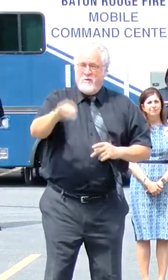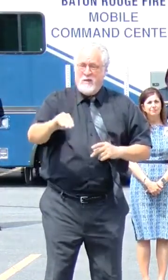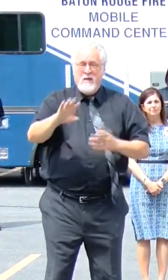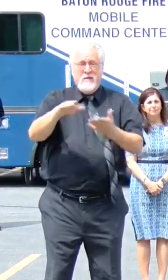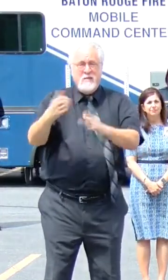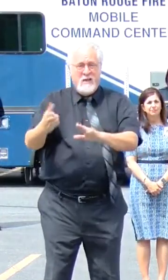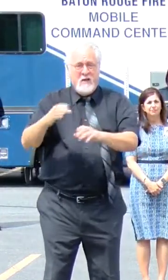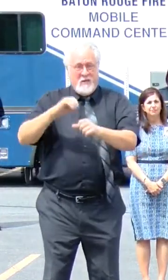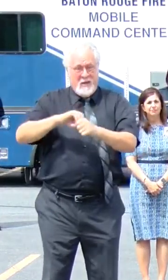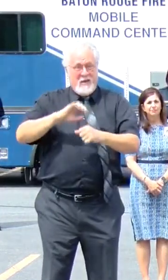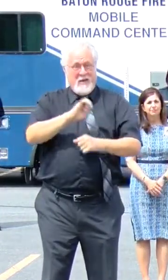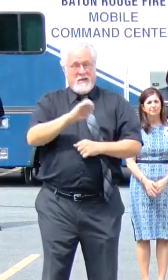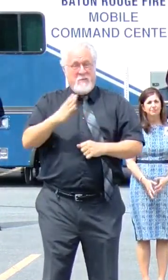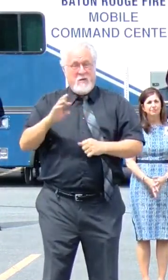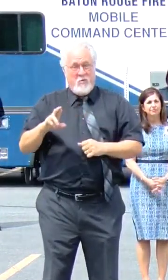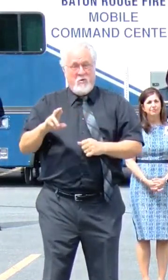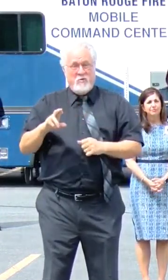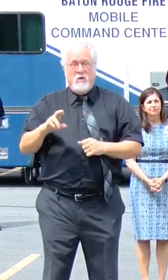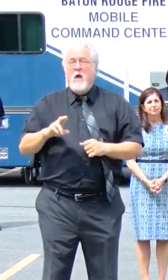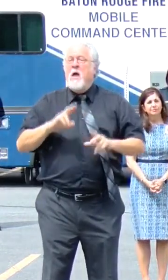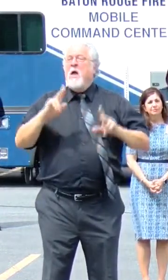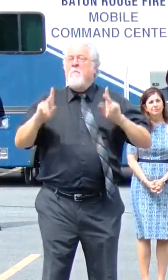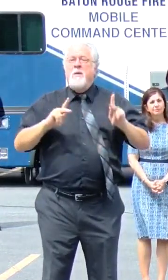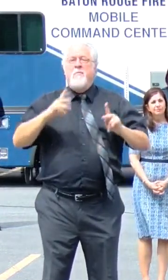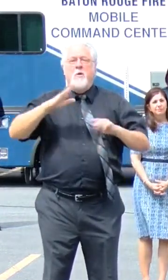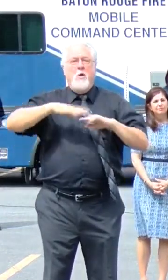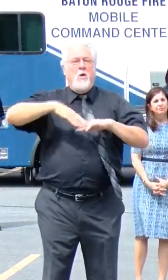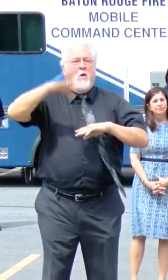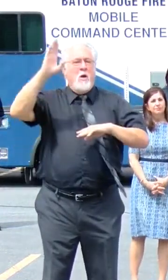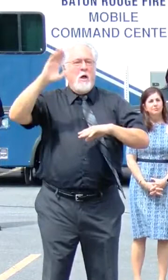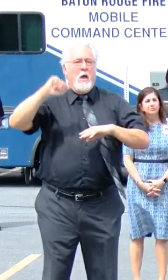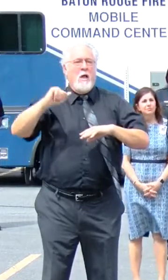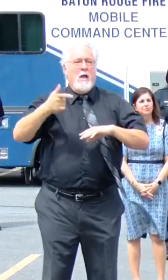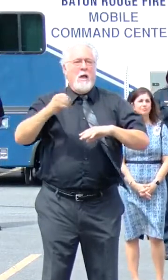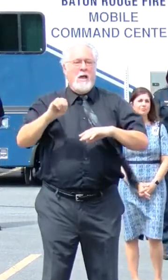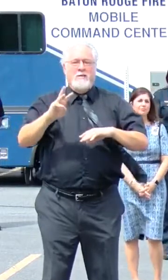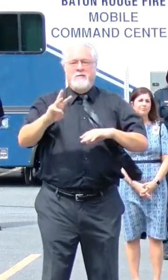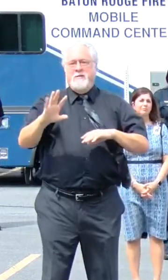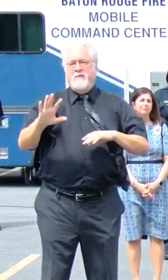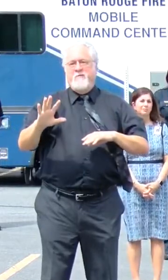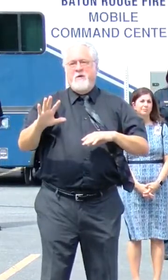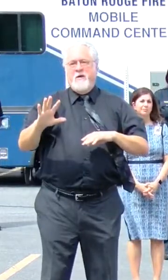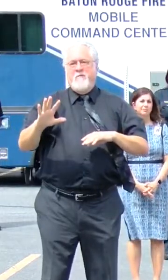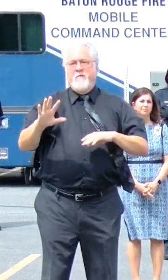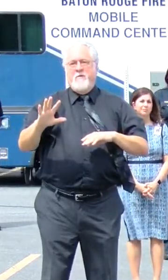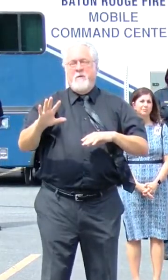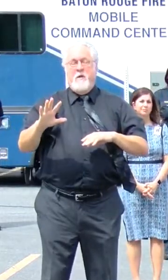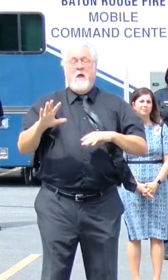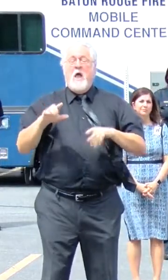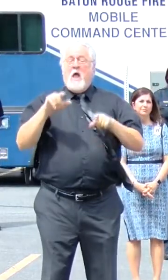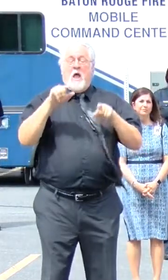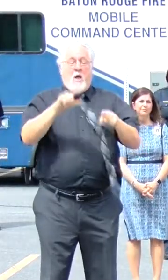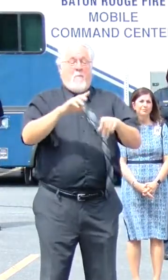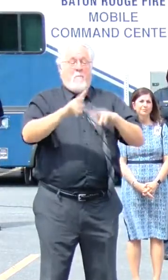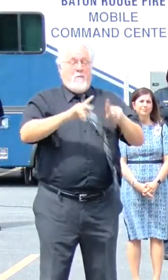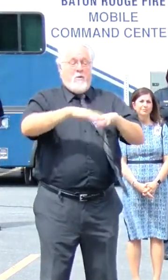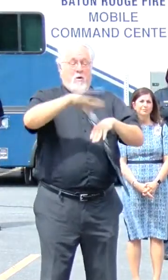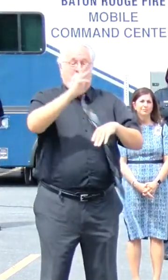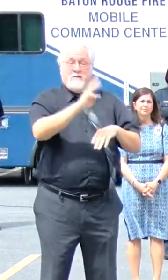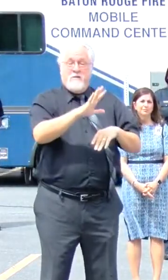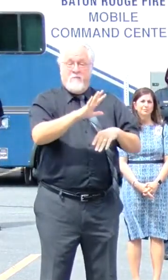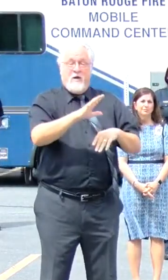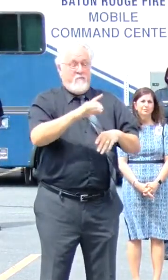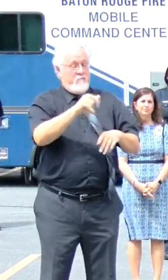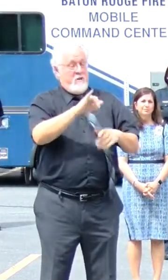deaths in our parish are people over the age of 65, while those citizens make